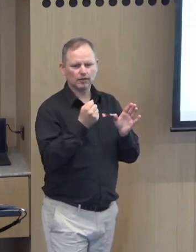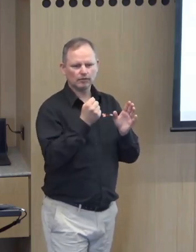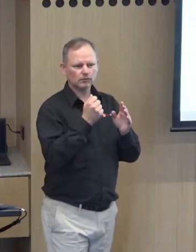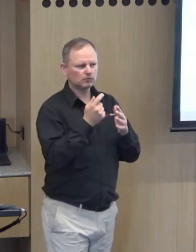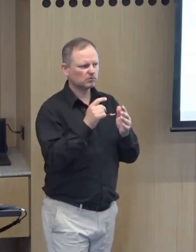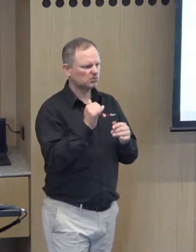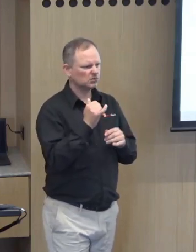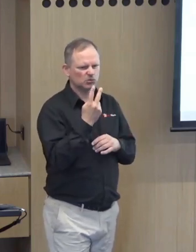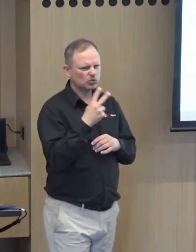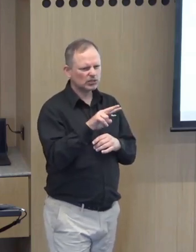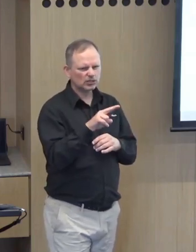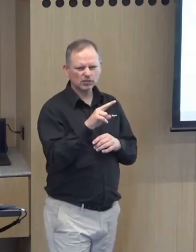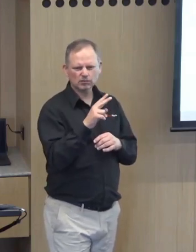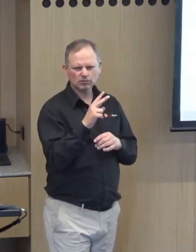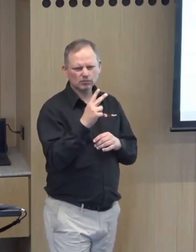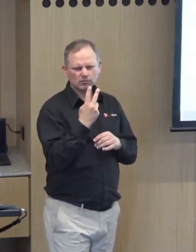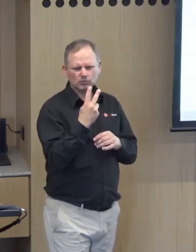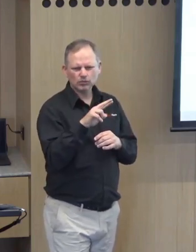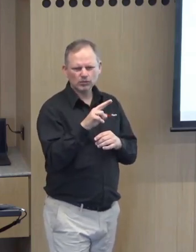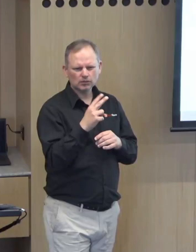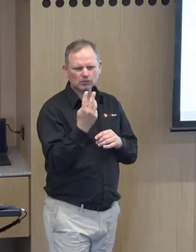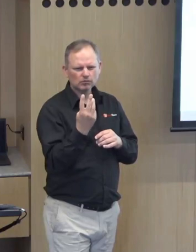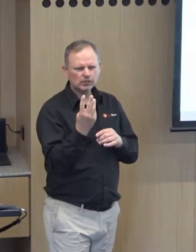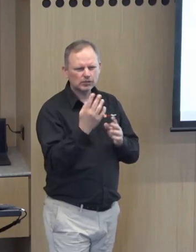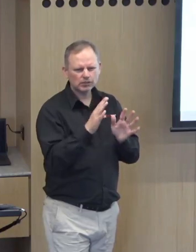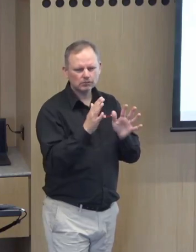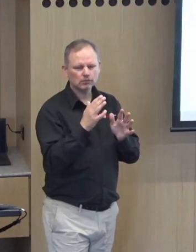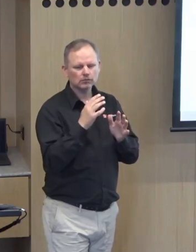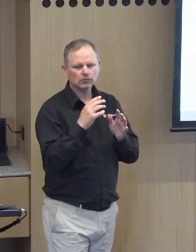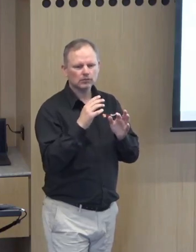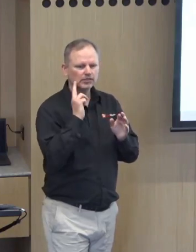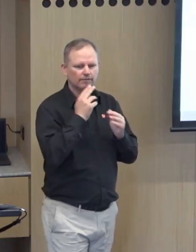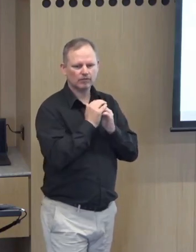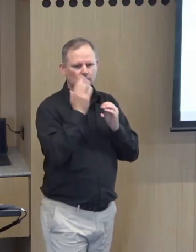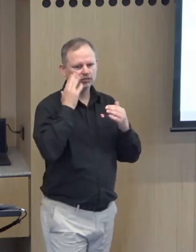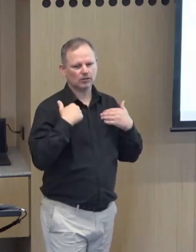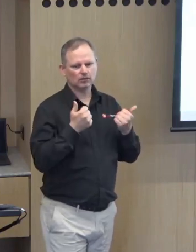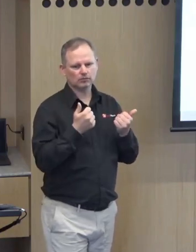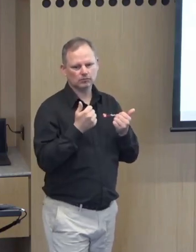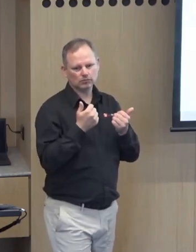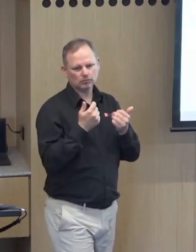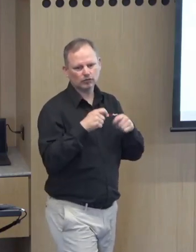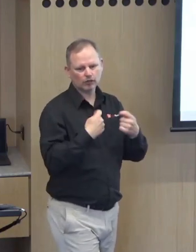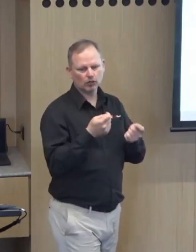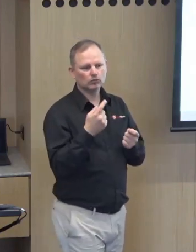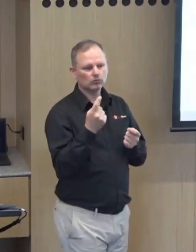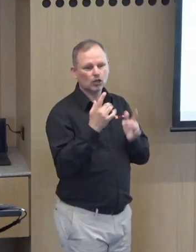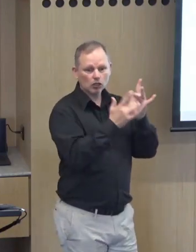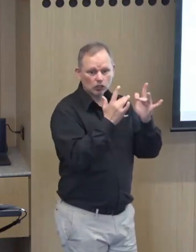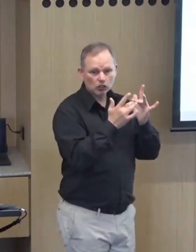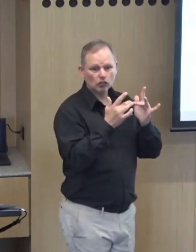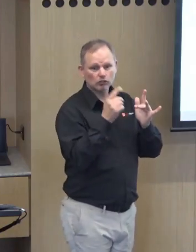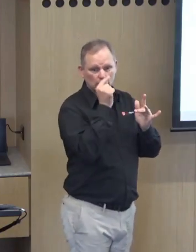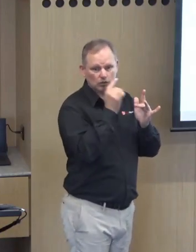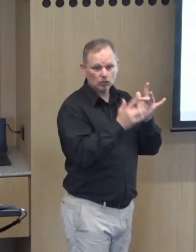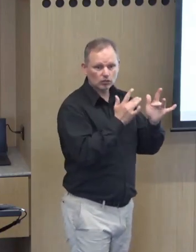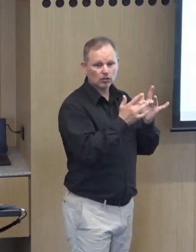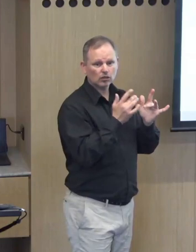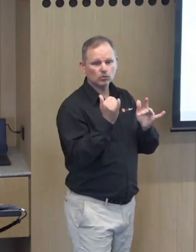two or three years we've seen somewhere around 23 deaf friendly mental health services that